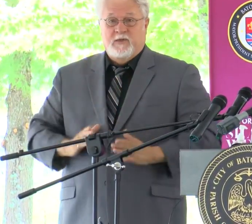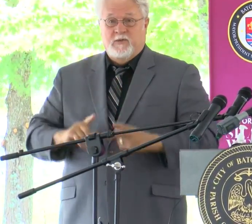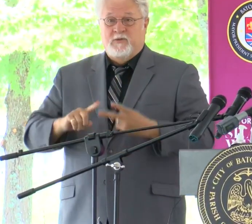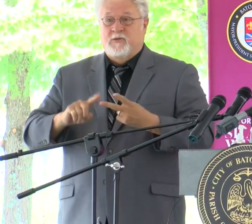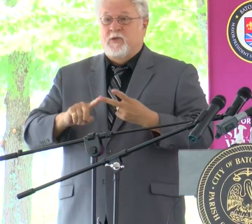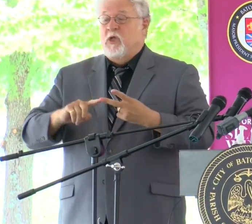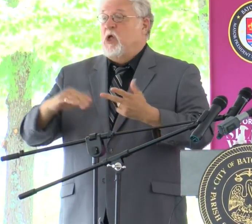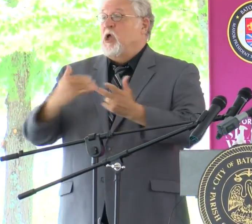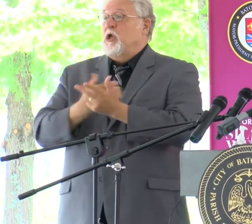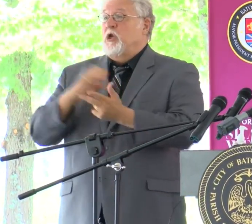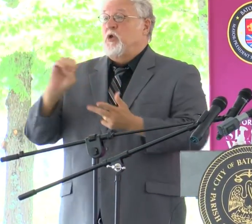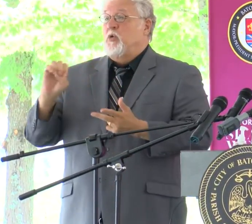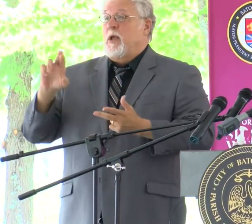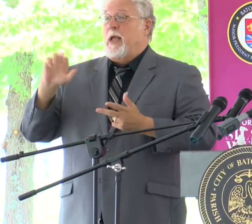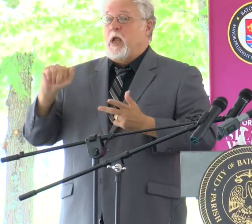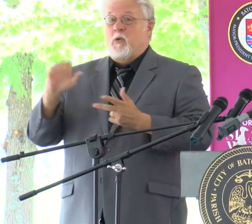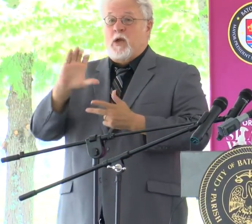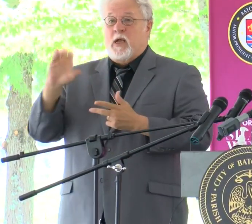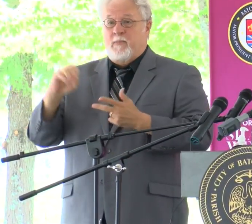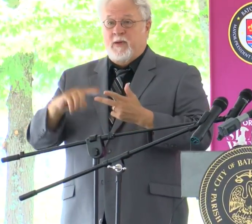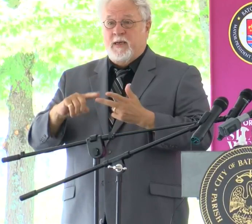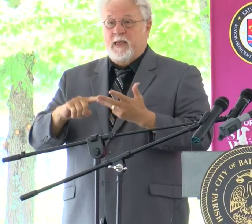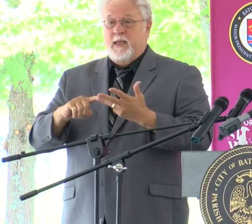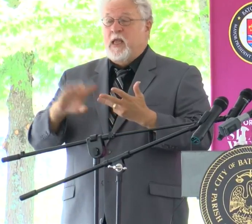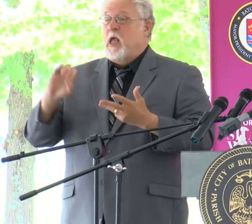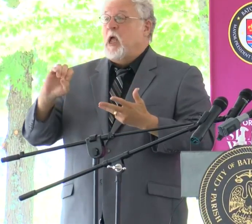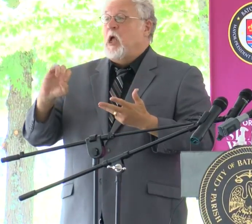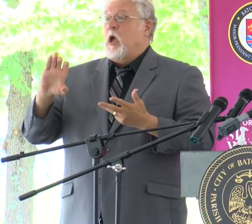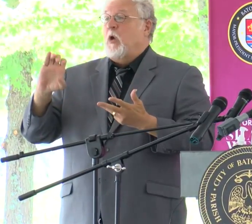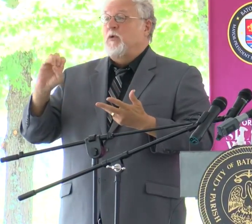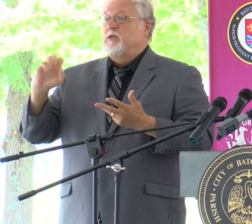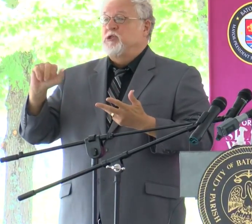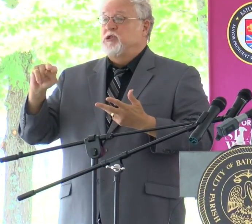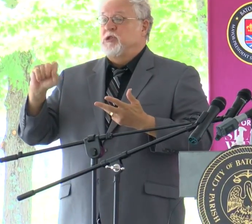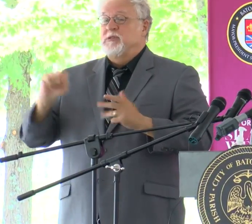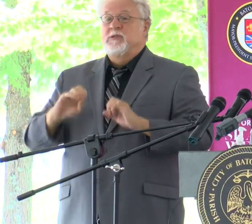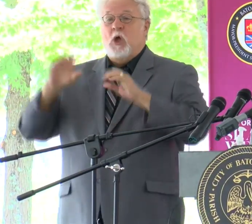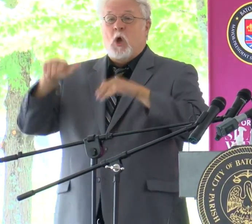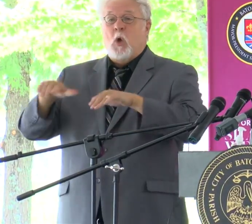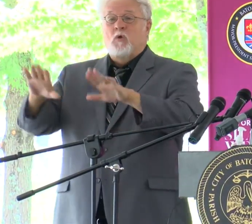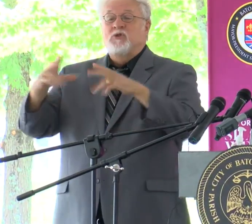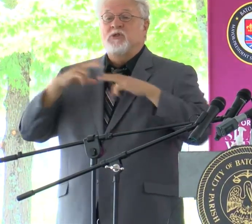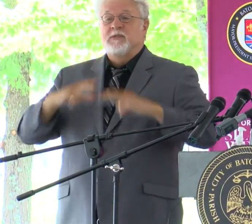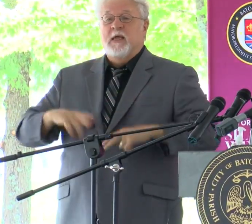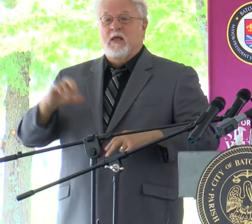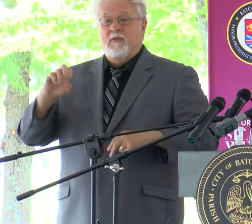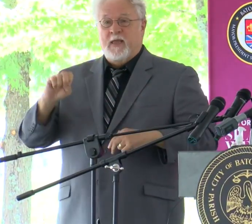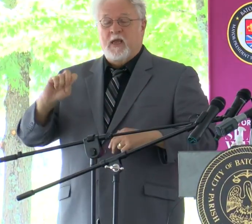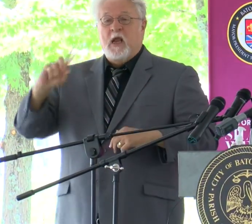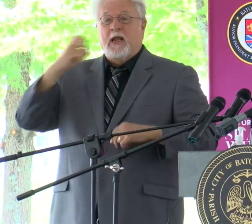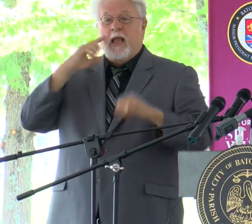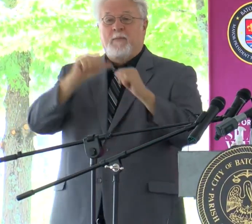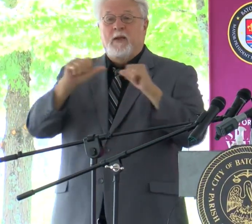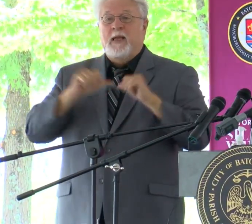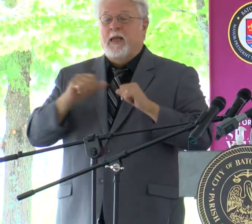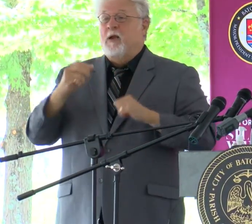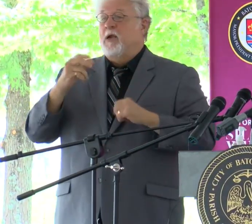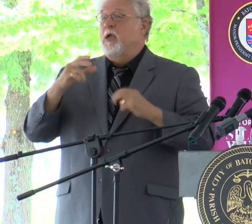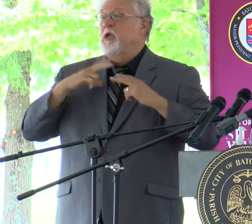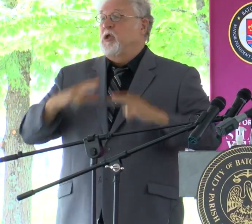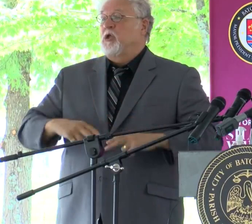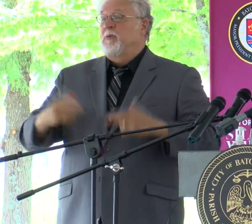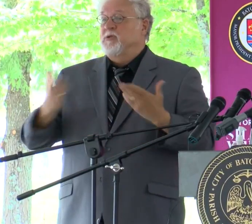to new era companies, Oceans Healthcare, Capital Area Human Services, Dr.